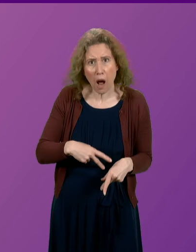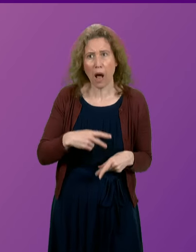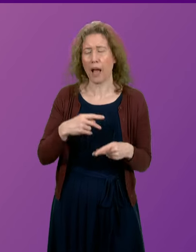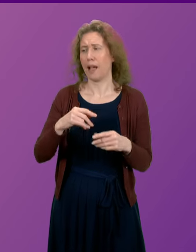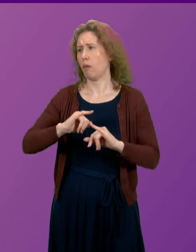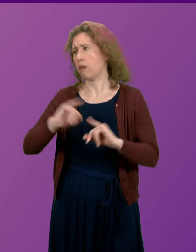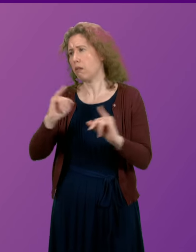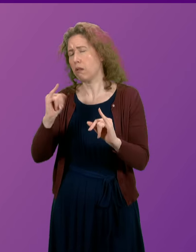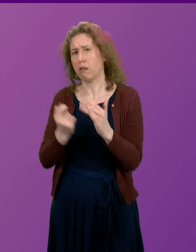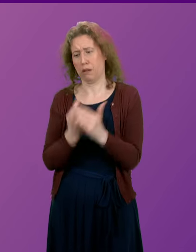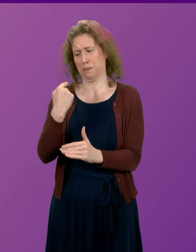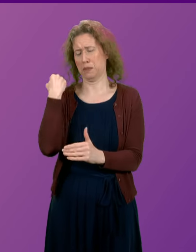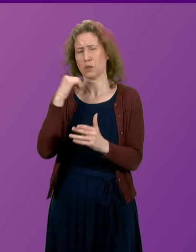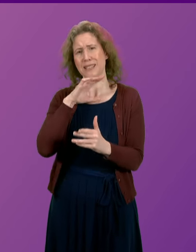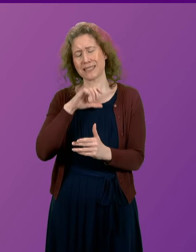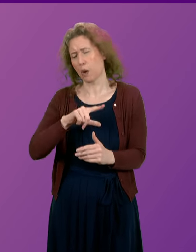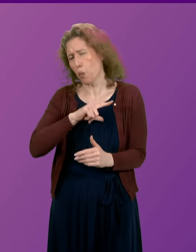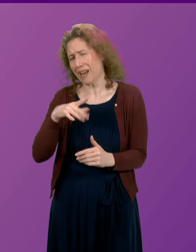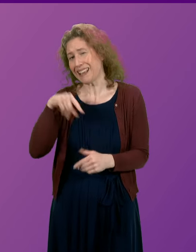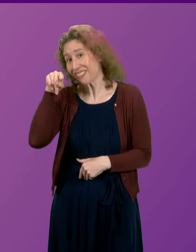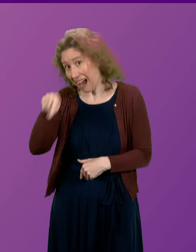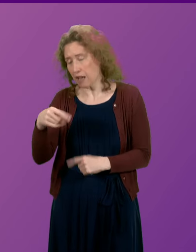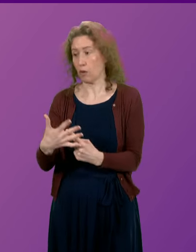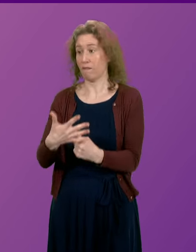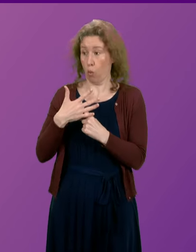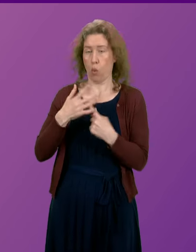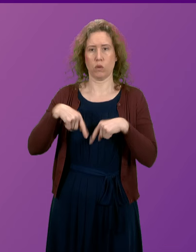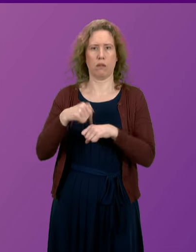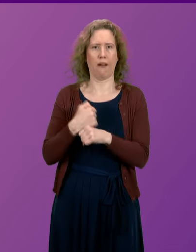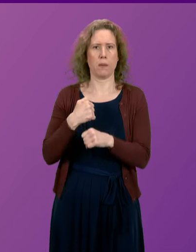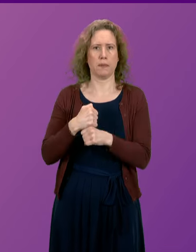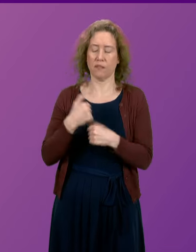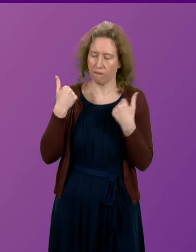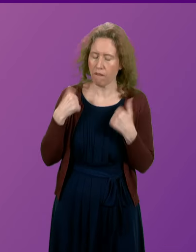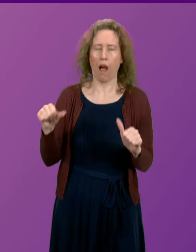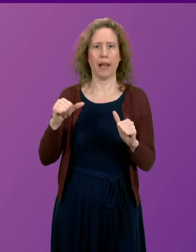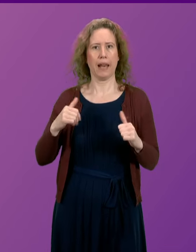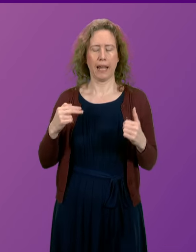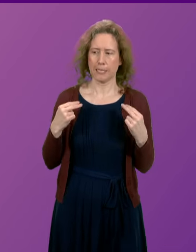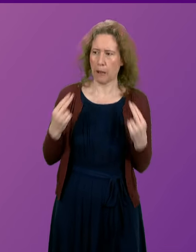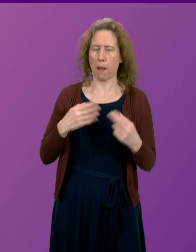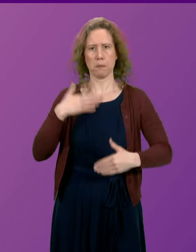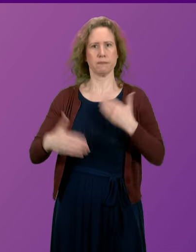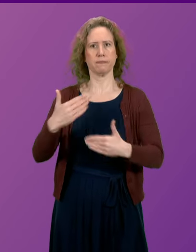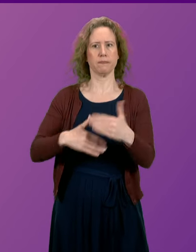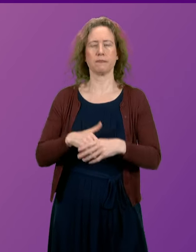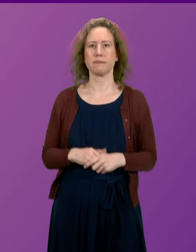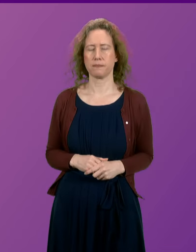witnessed in Sky on Saturday for this government to finally step up and deliver? First Minister.